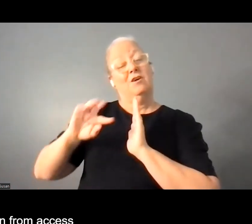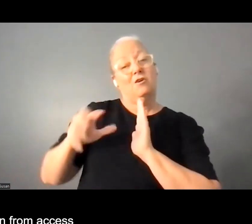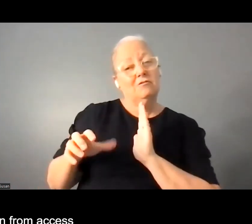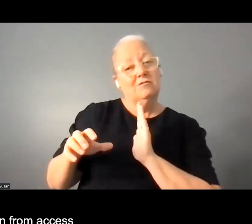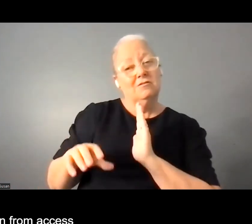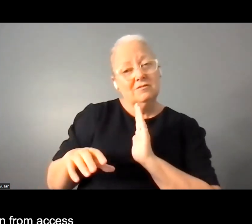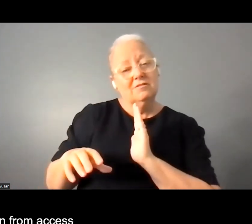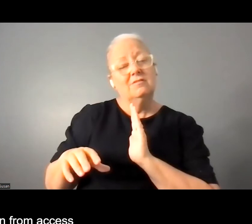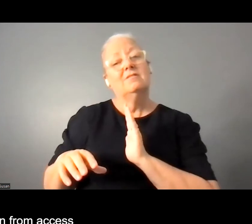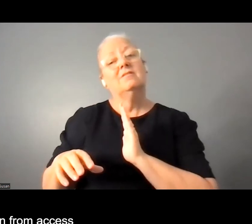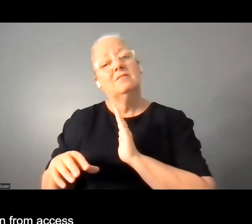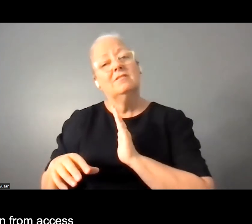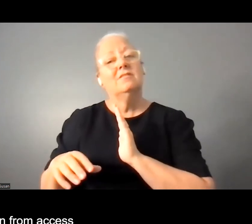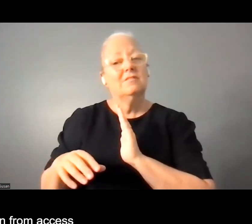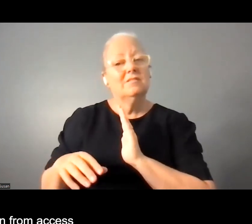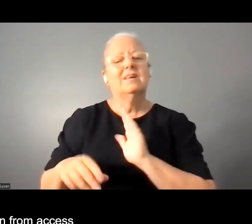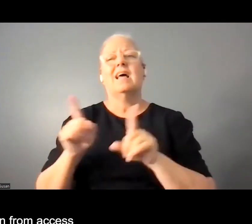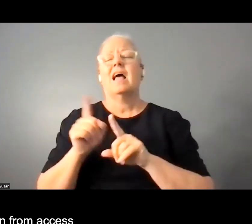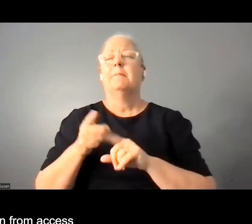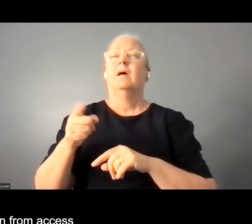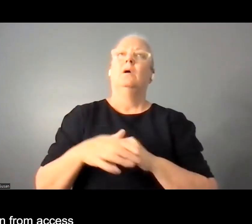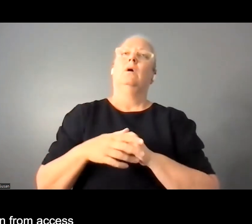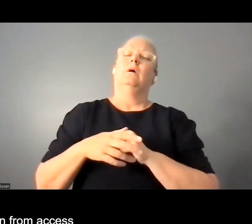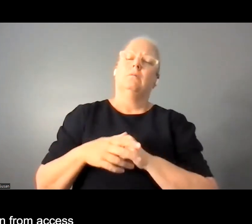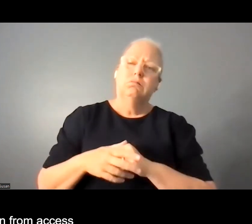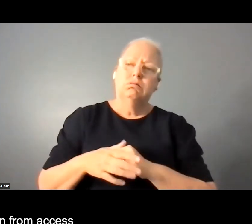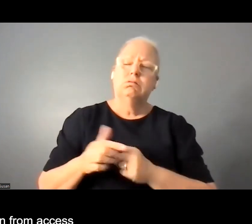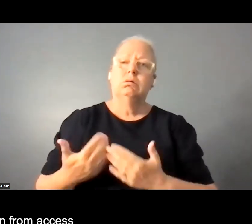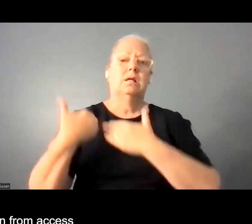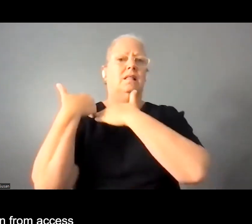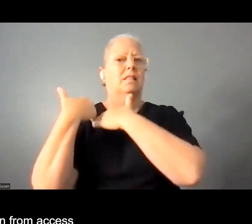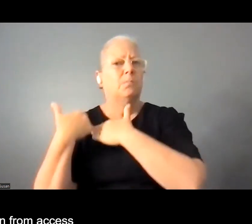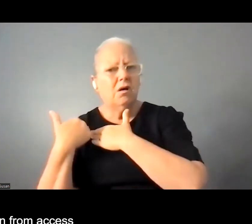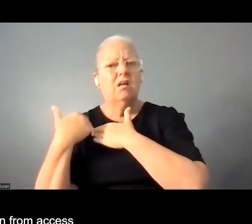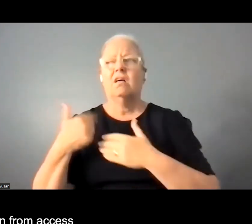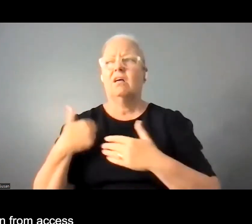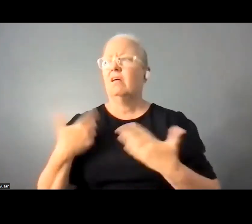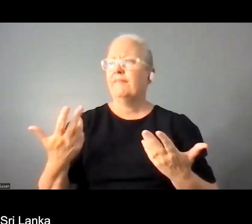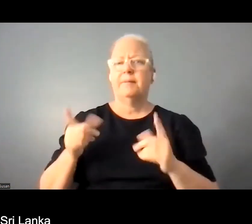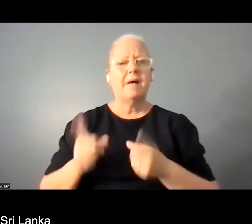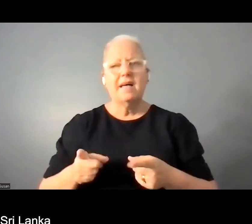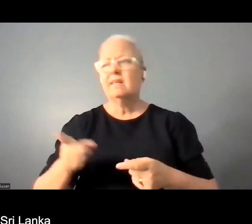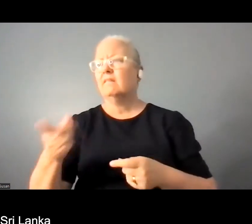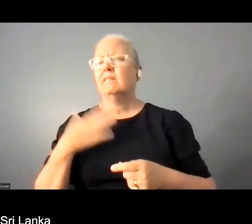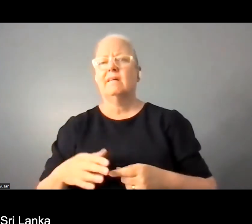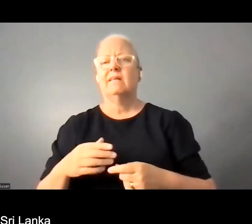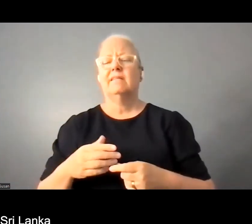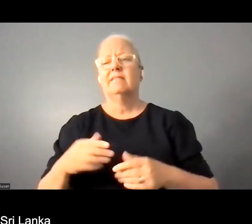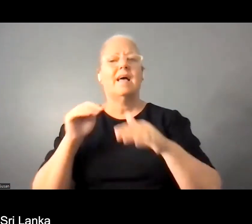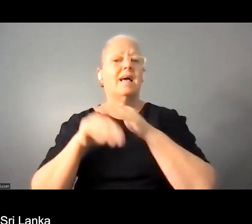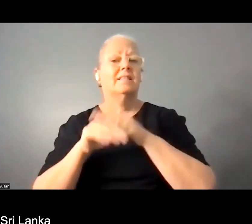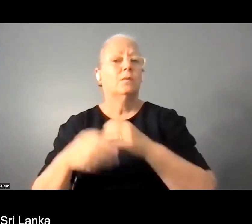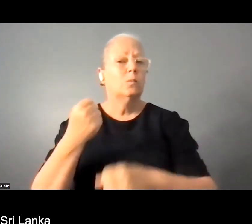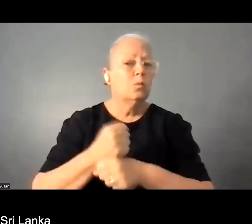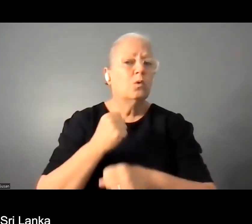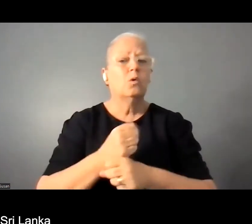whether it's whether undue burden you know from access to education to access to employment so for example in